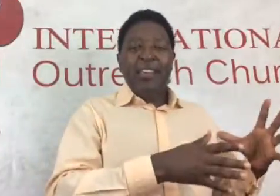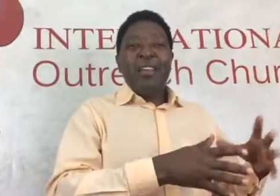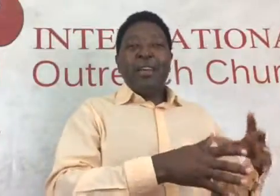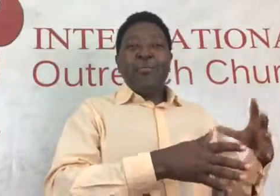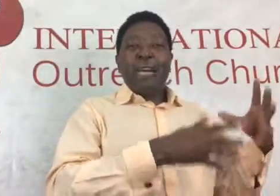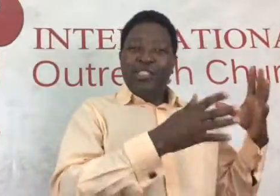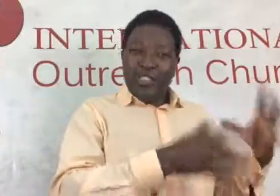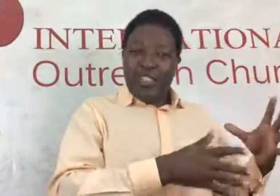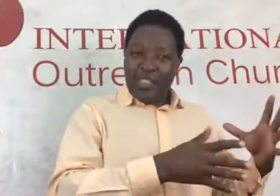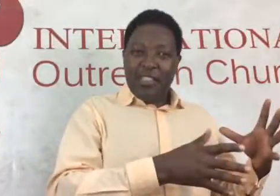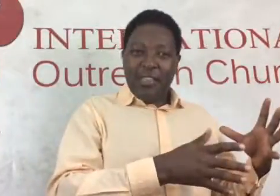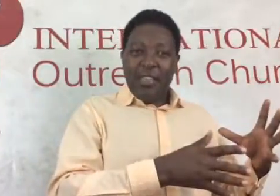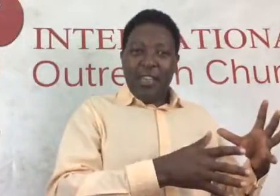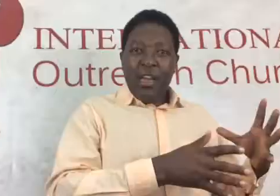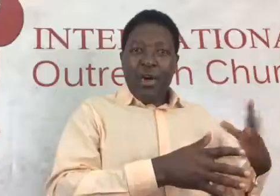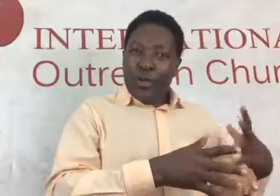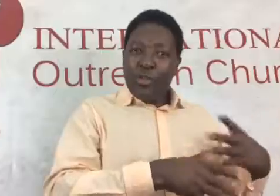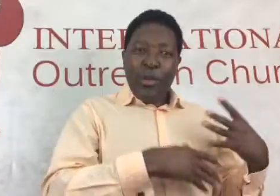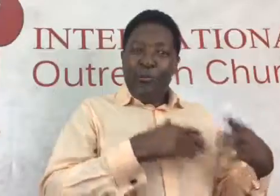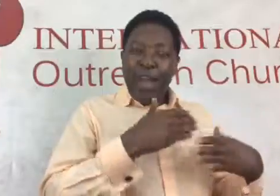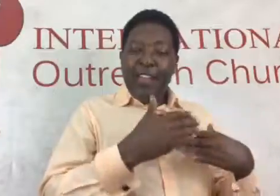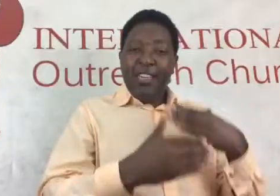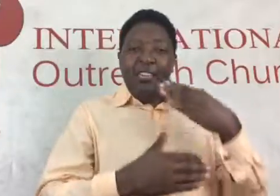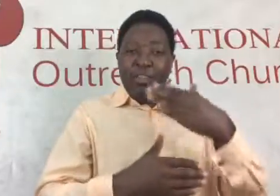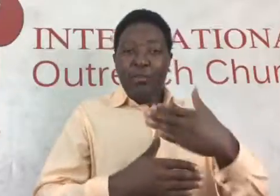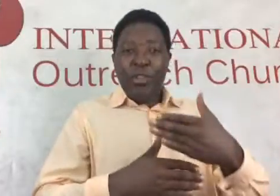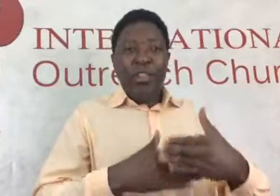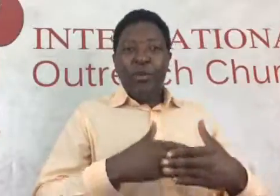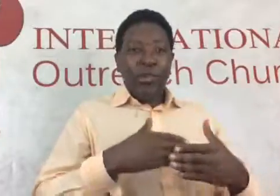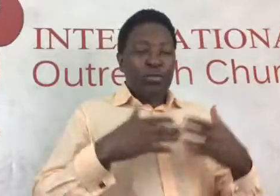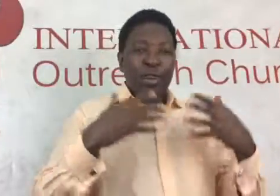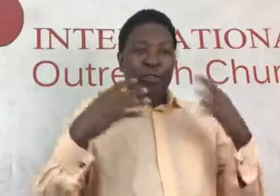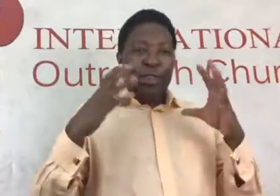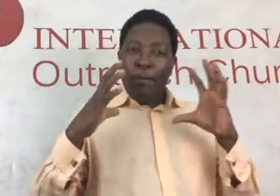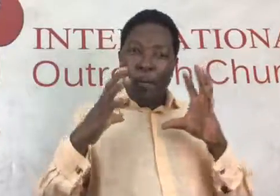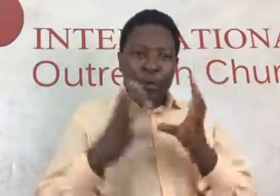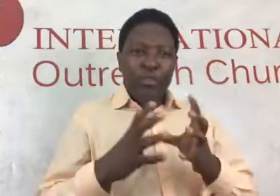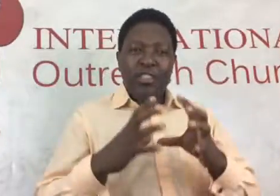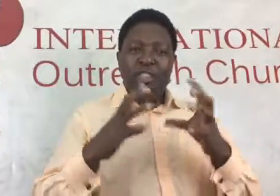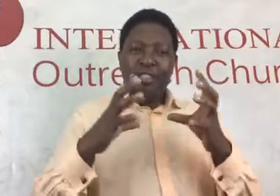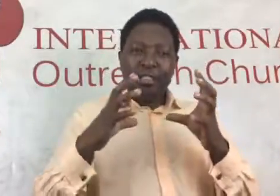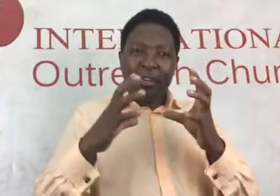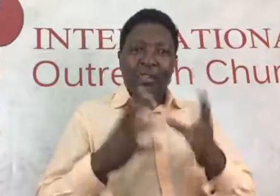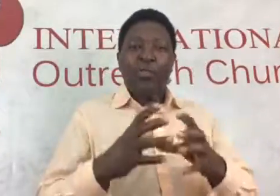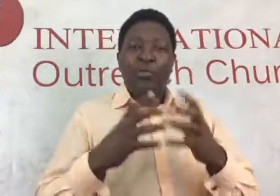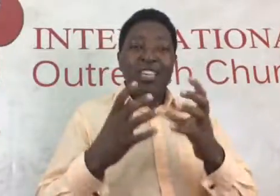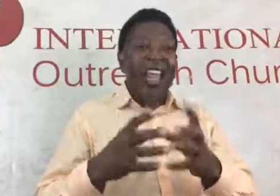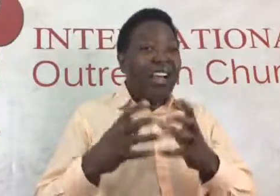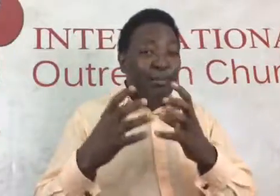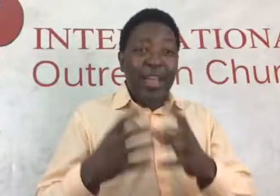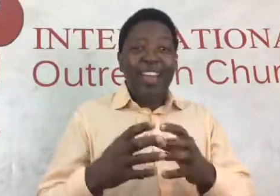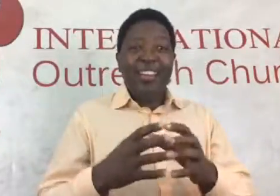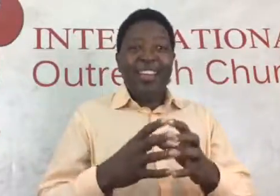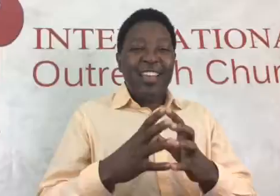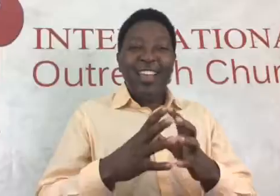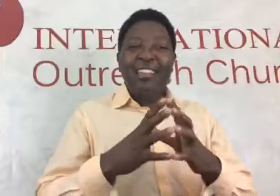by Jesus. Also we find that Timothy was one of the most successful young men in